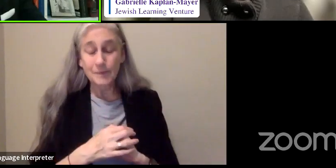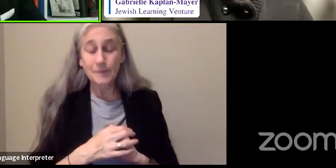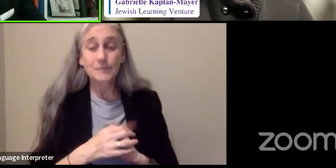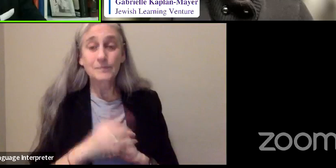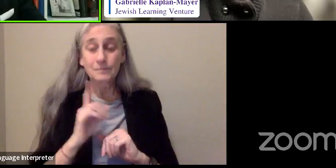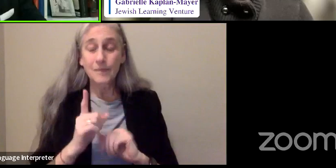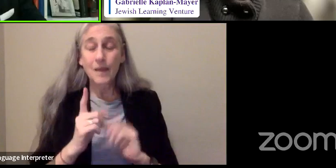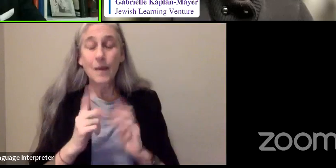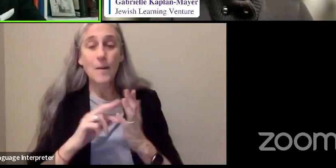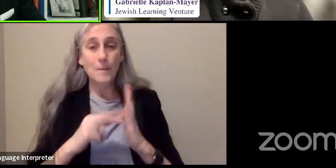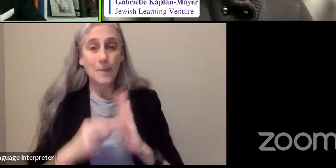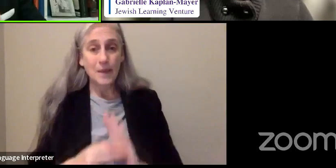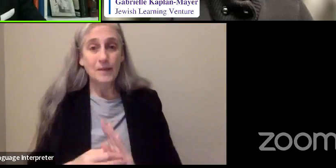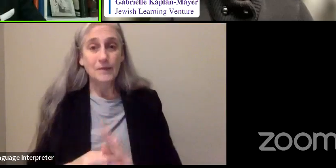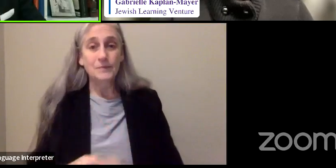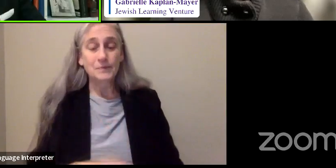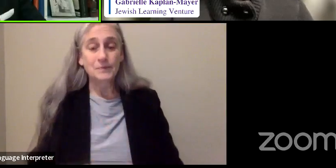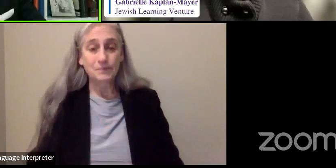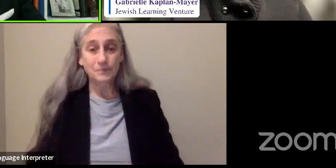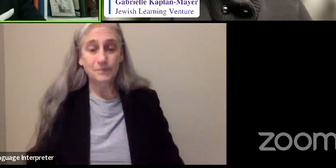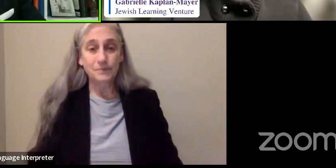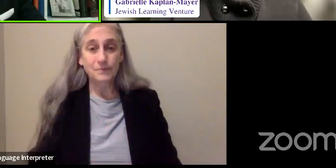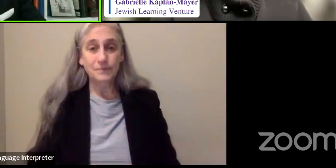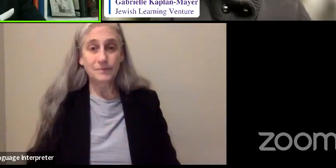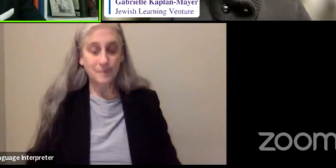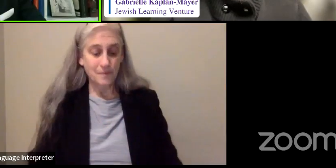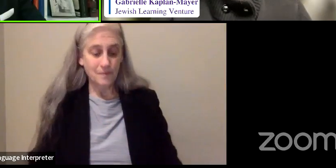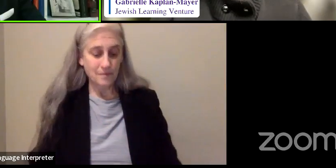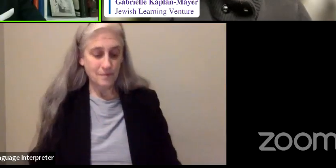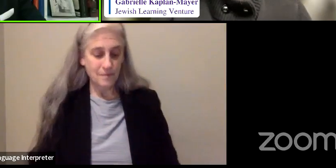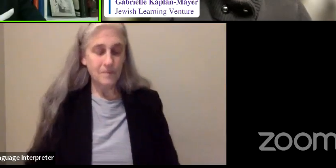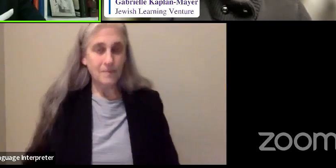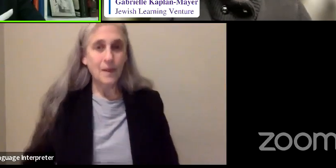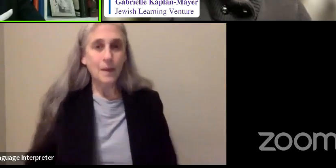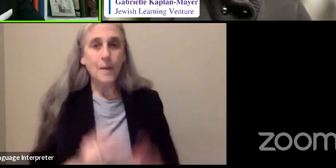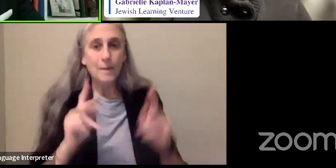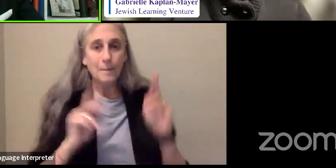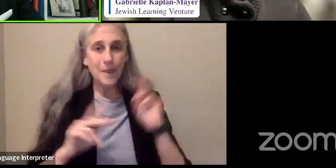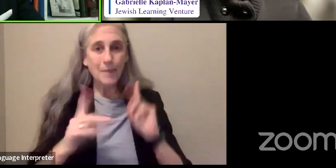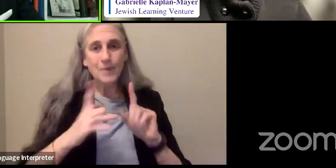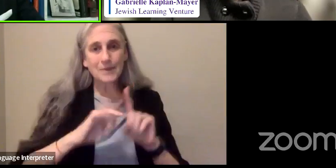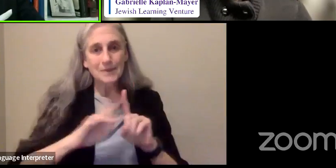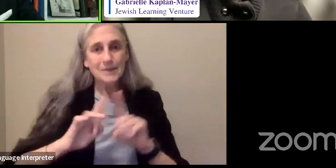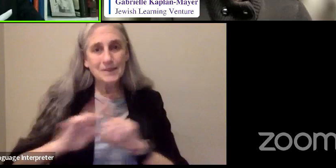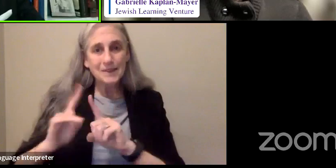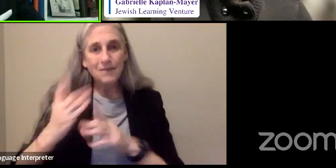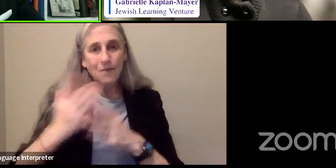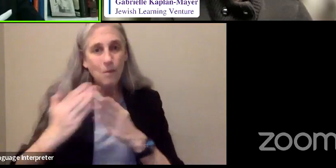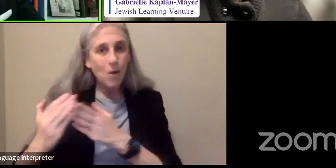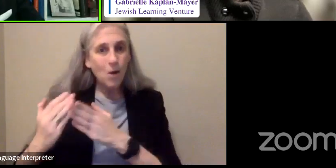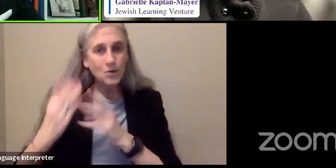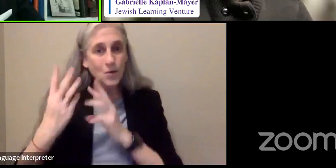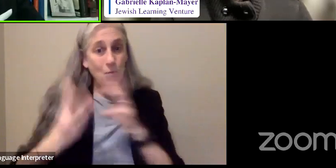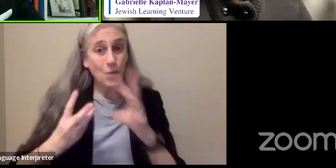that the people in different parts of the world were